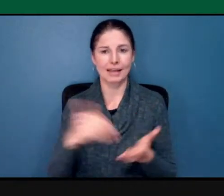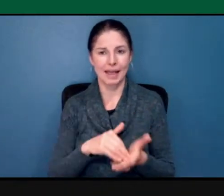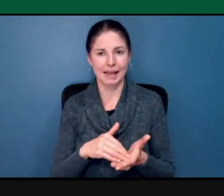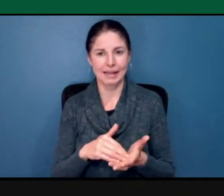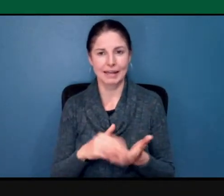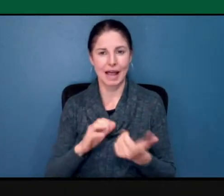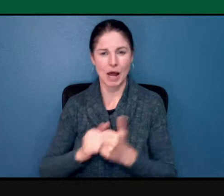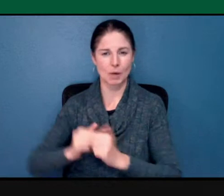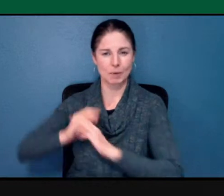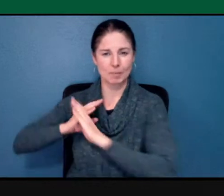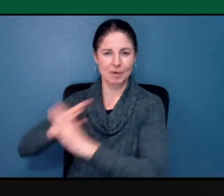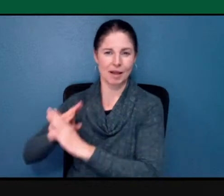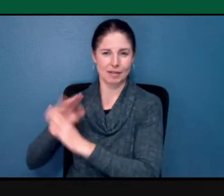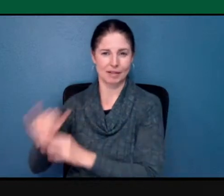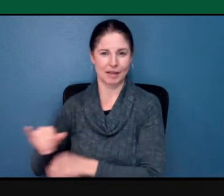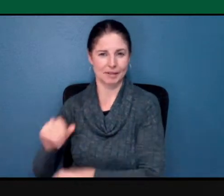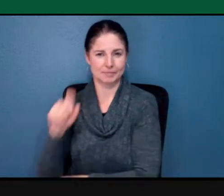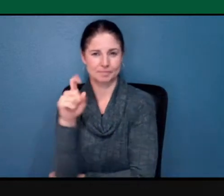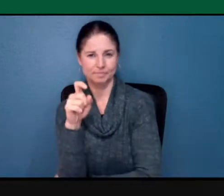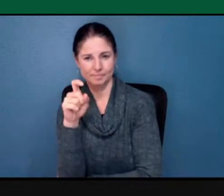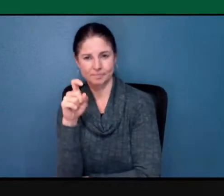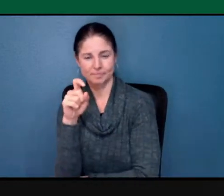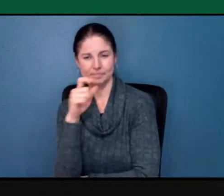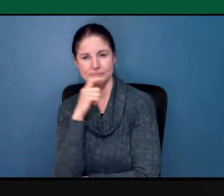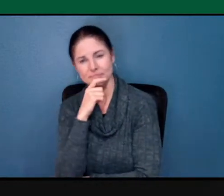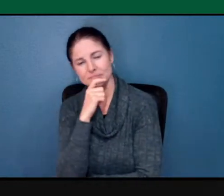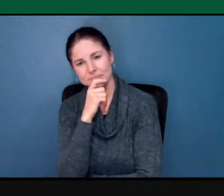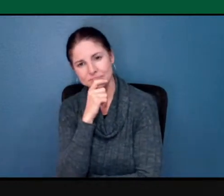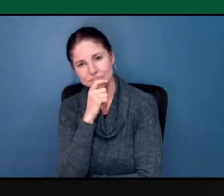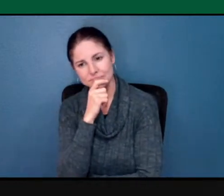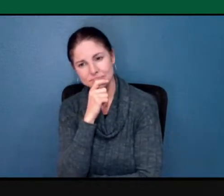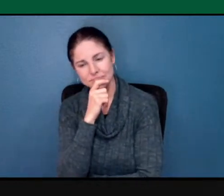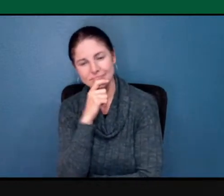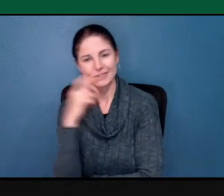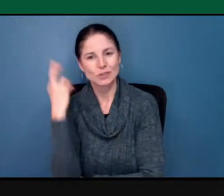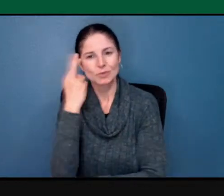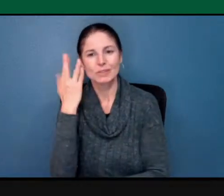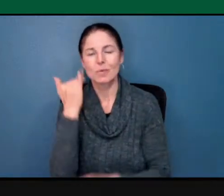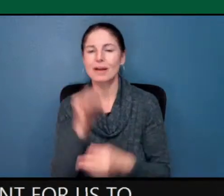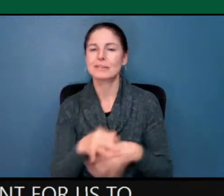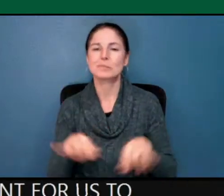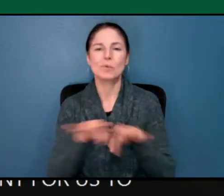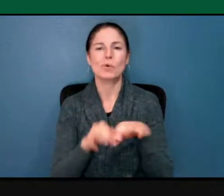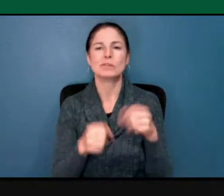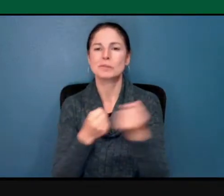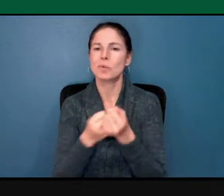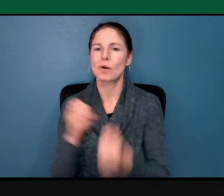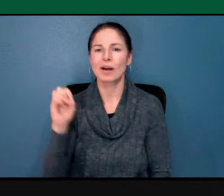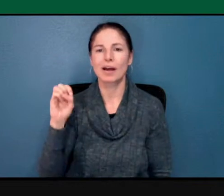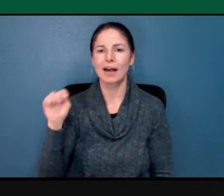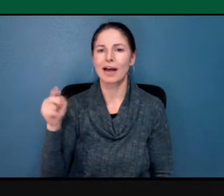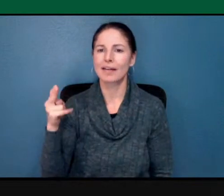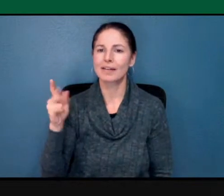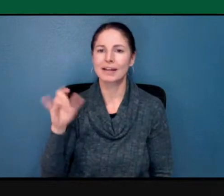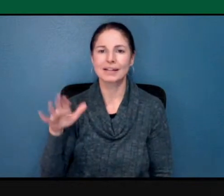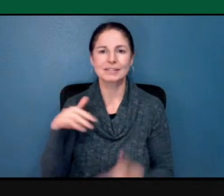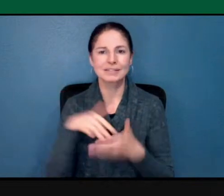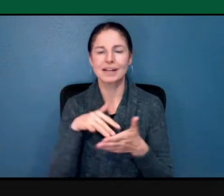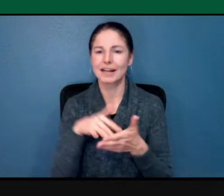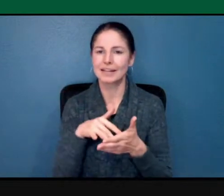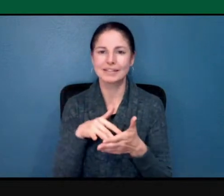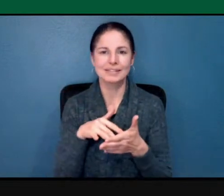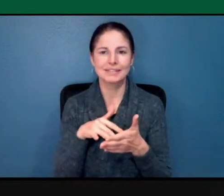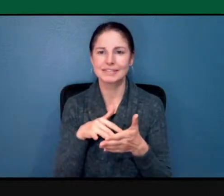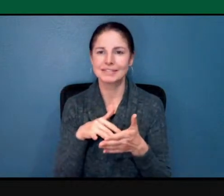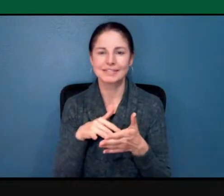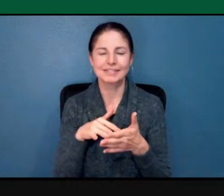why it's important for us to support this ethnic studies campaign, right? Not only across California, but